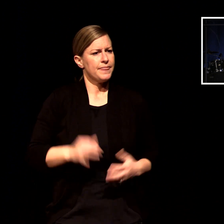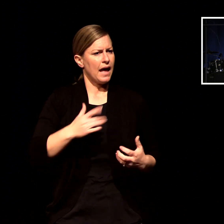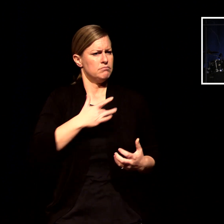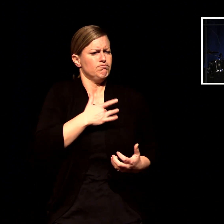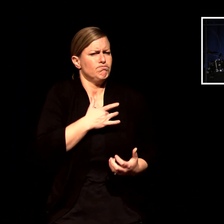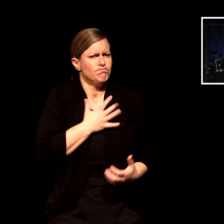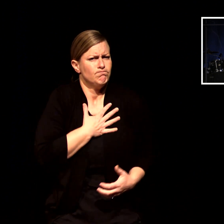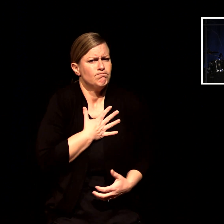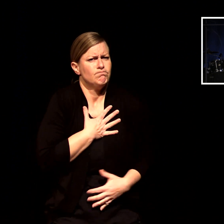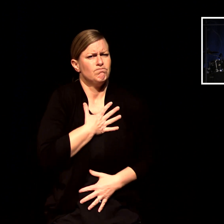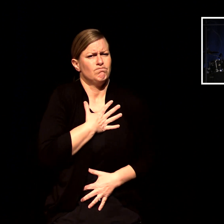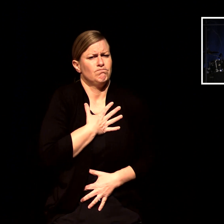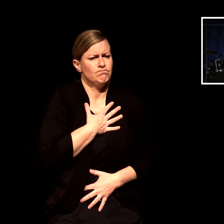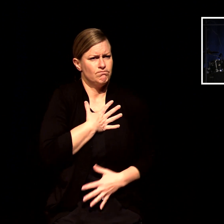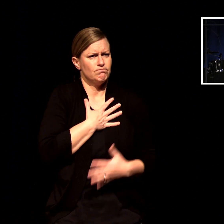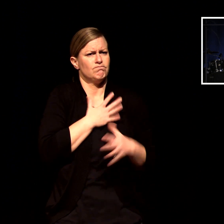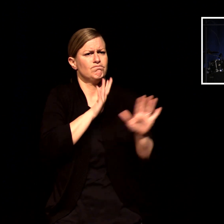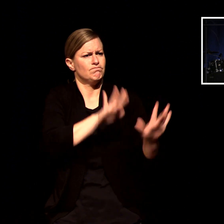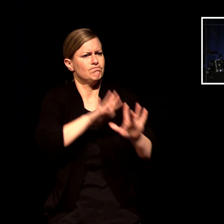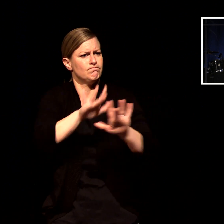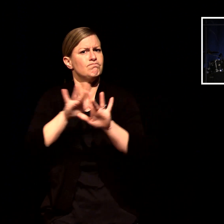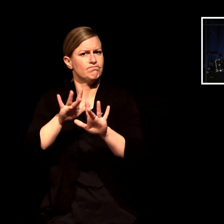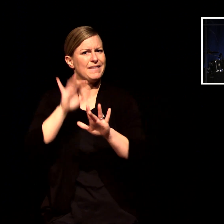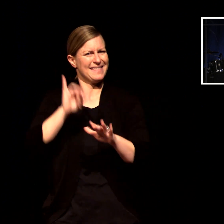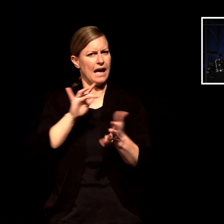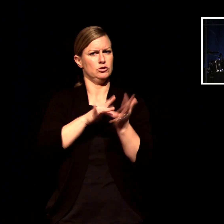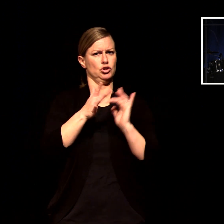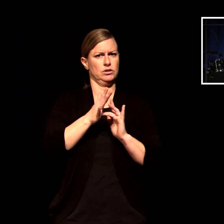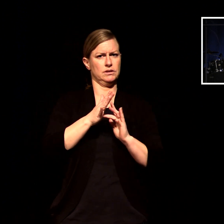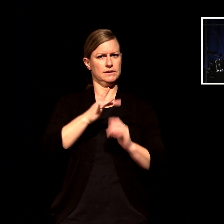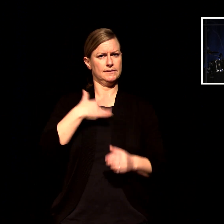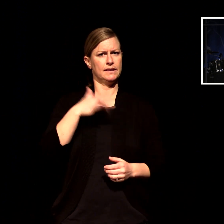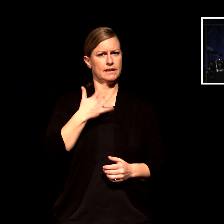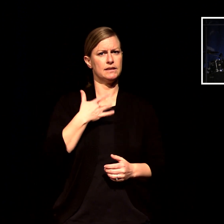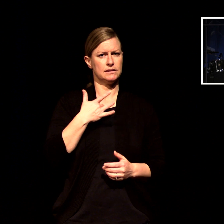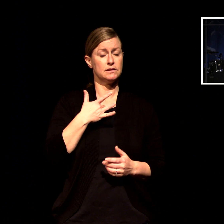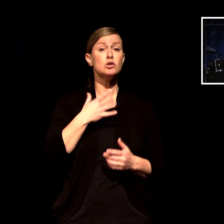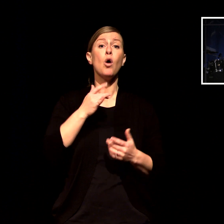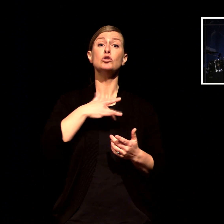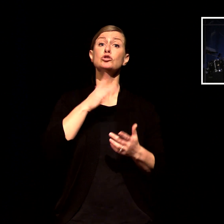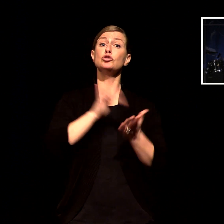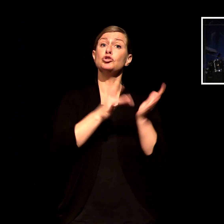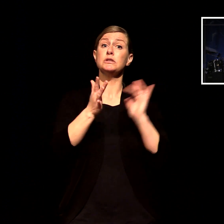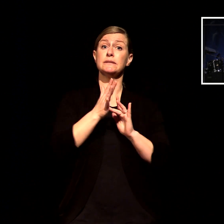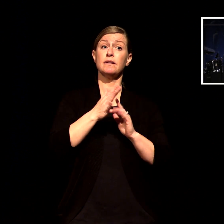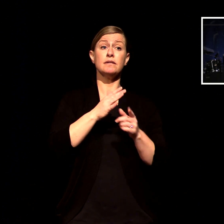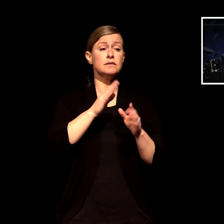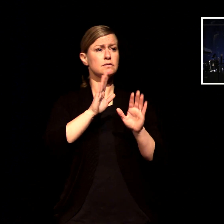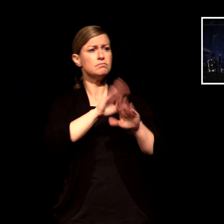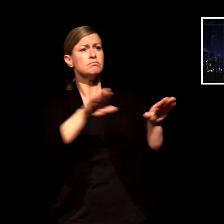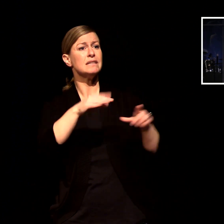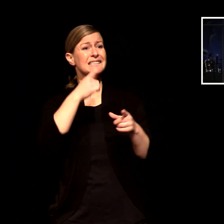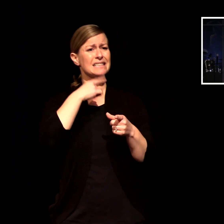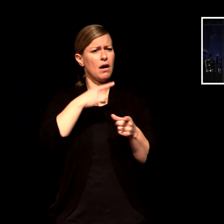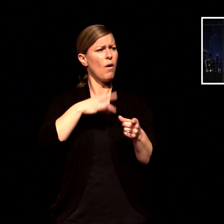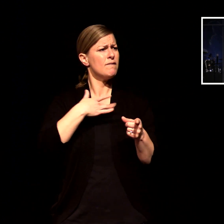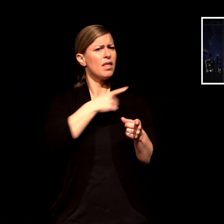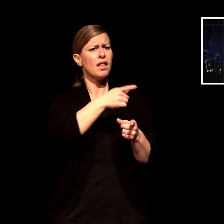the confusing and the harassing you see they created a religion that was far more rules than it was